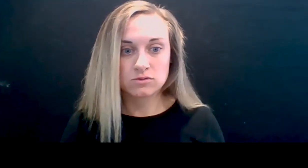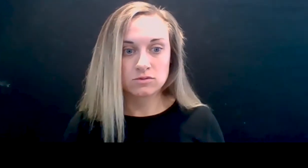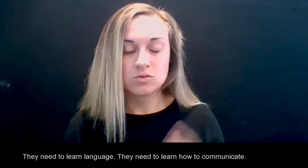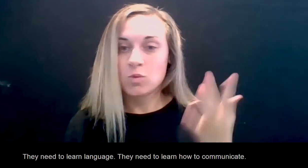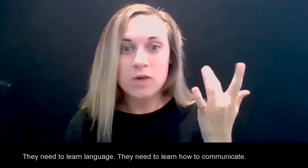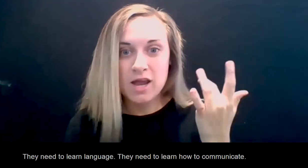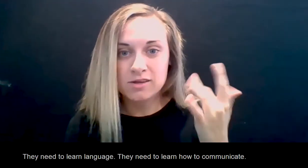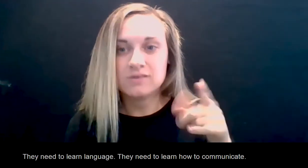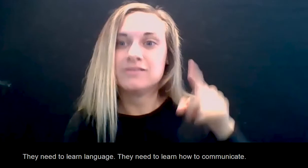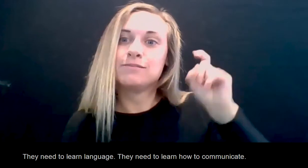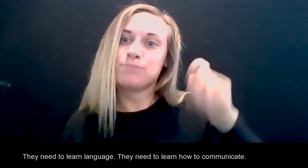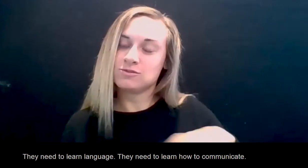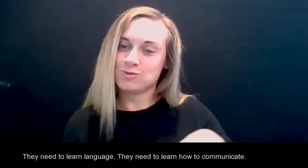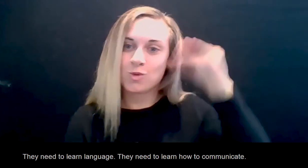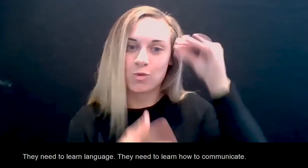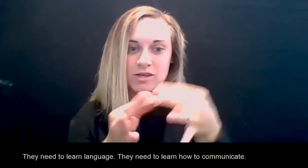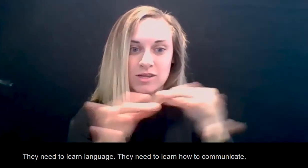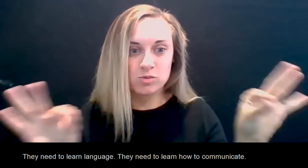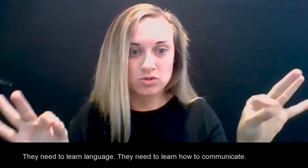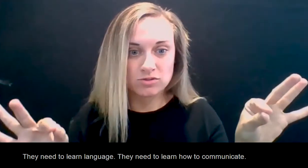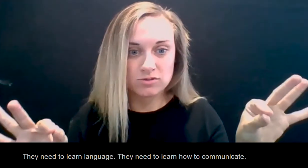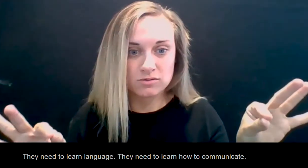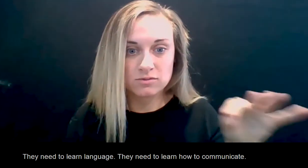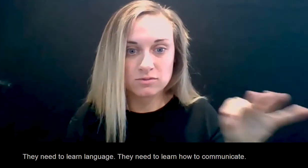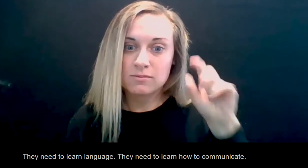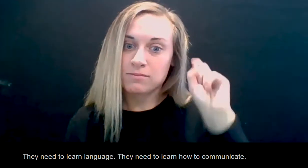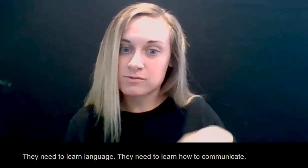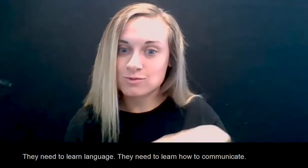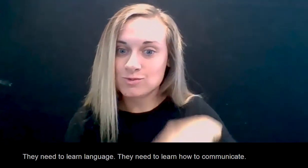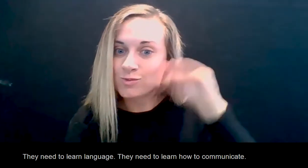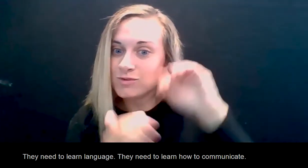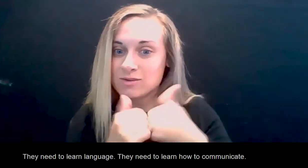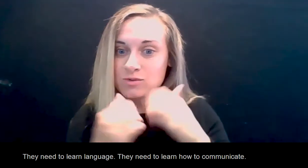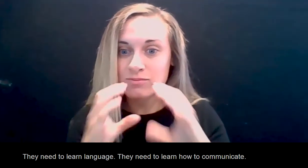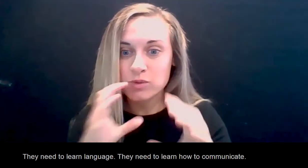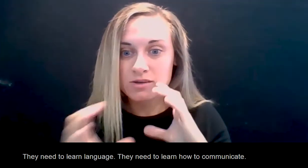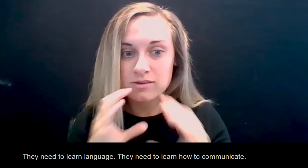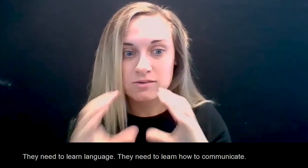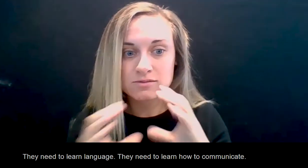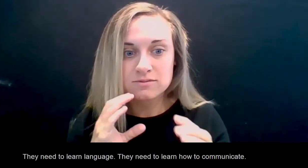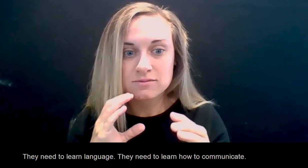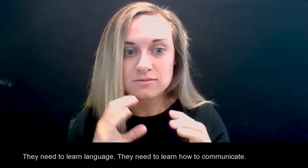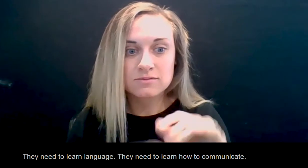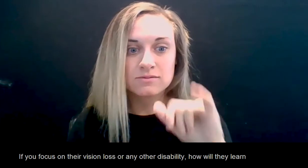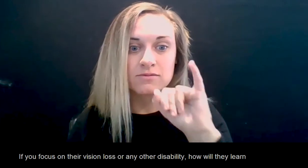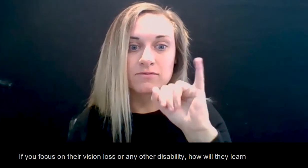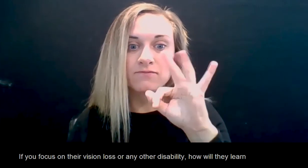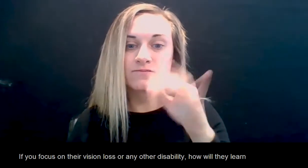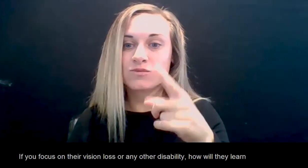They need to learn language. They need to learn how to communicate. If you